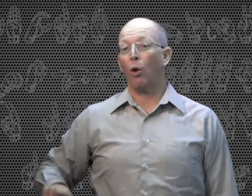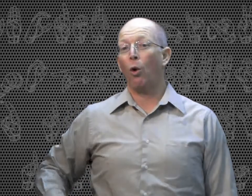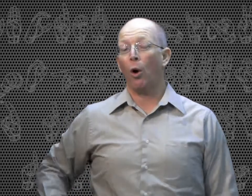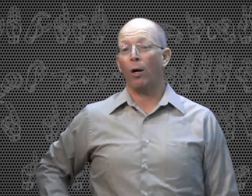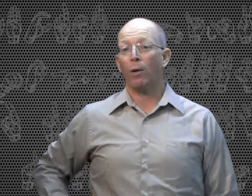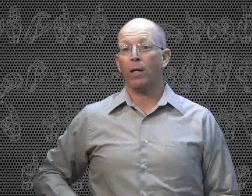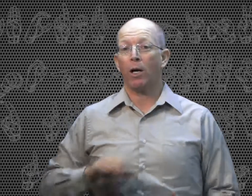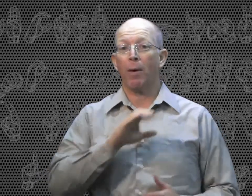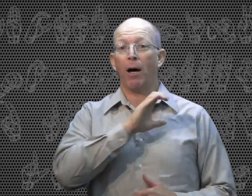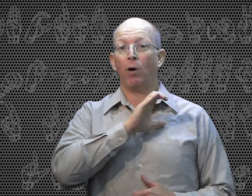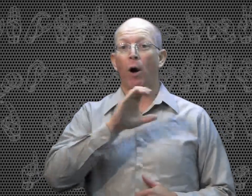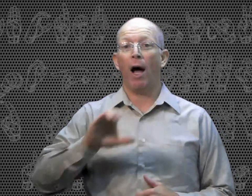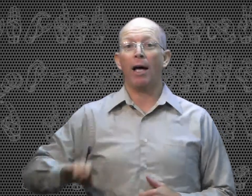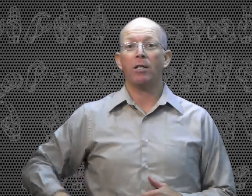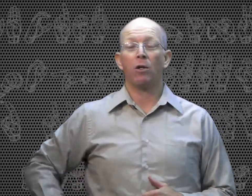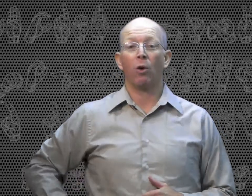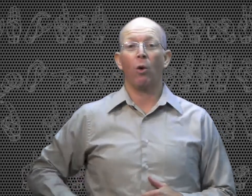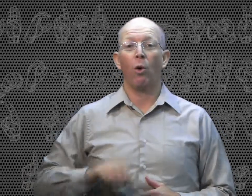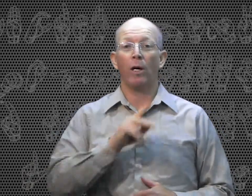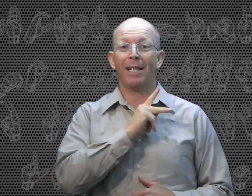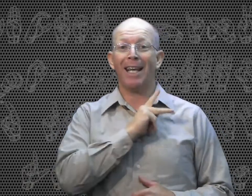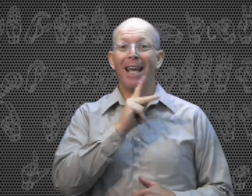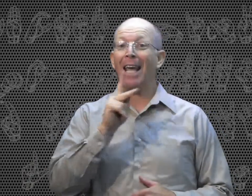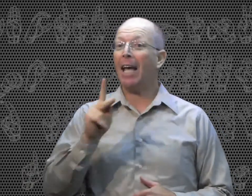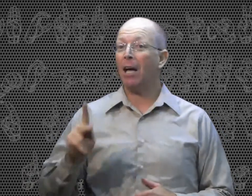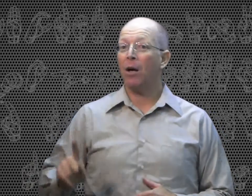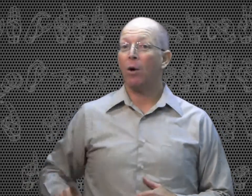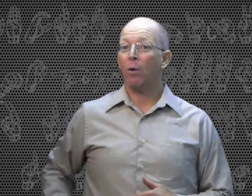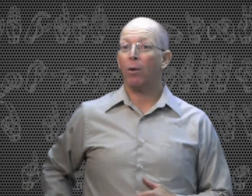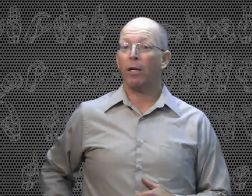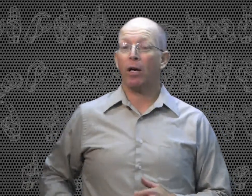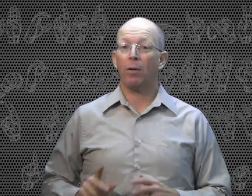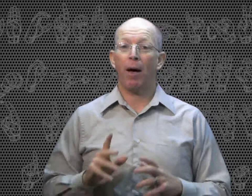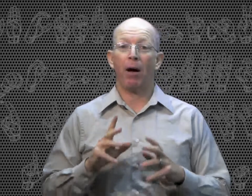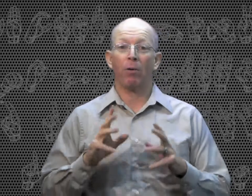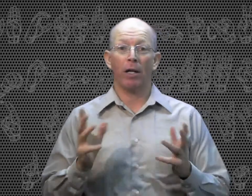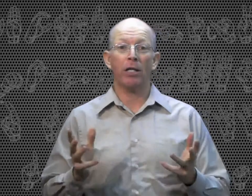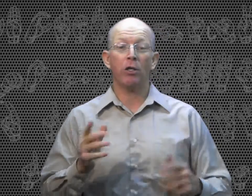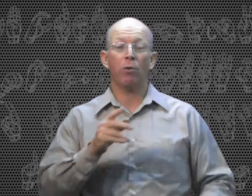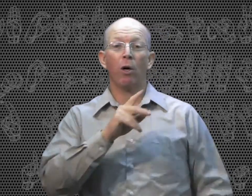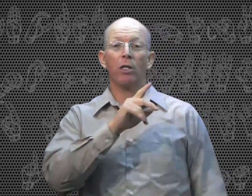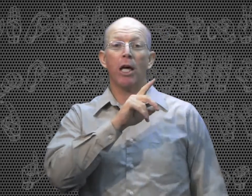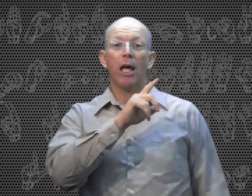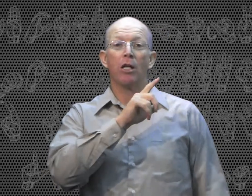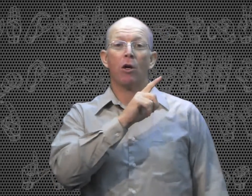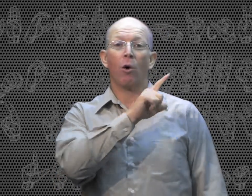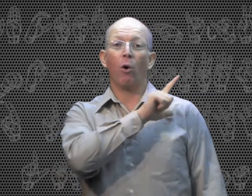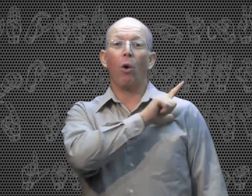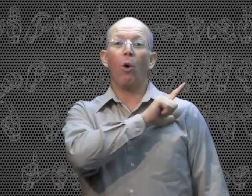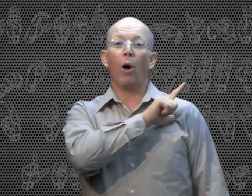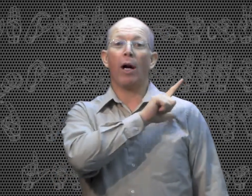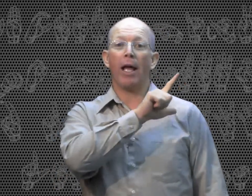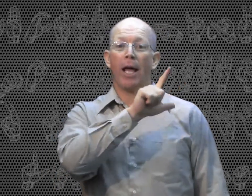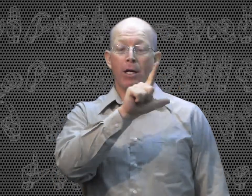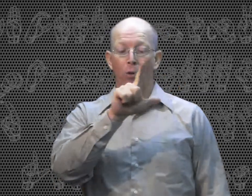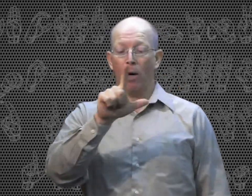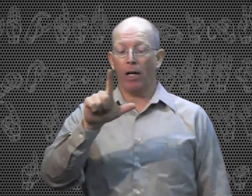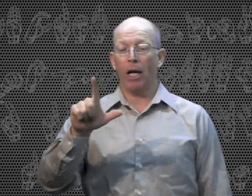Lord. We talked about Christ, Lord, King, when we talked about religious words. So, Lord is where it